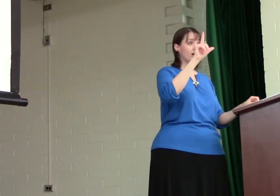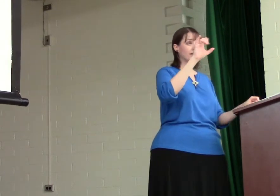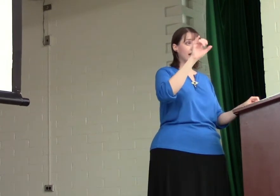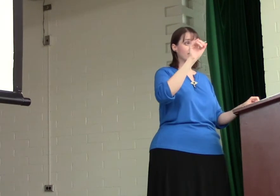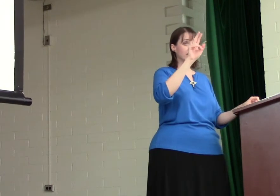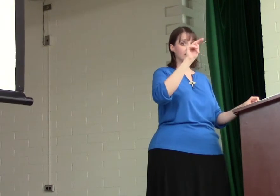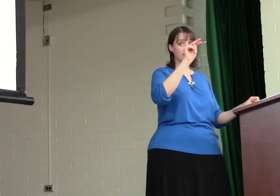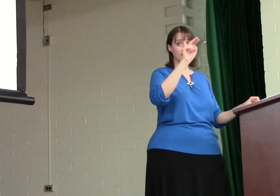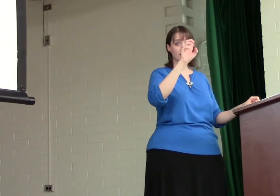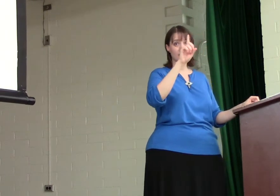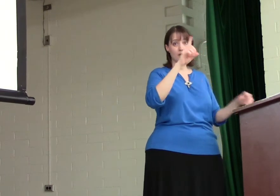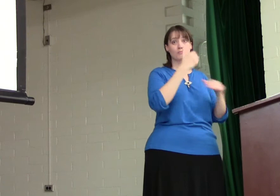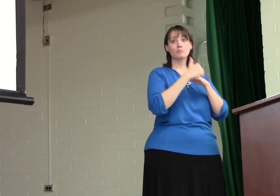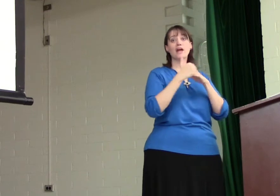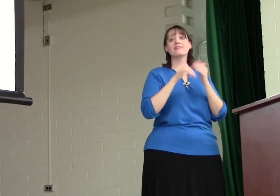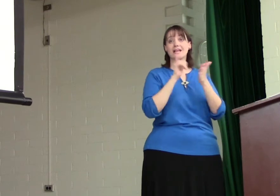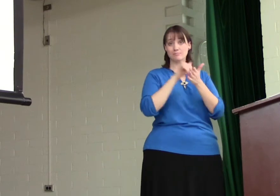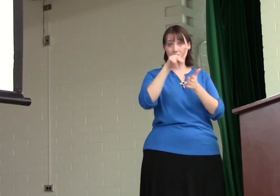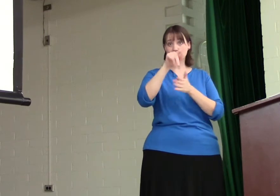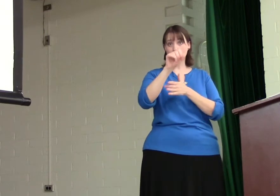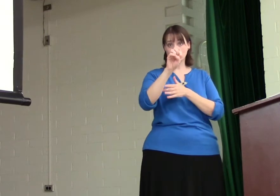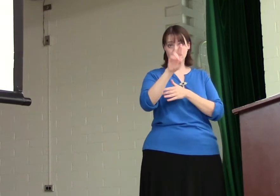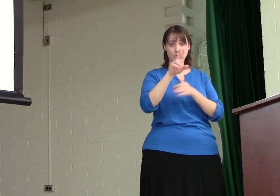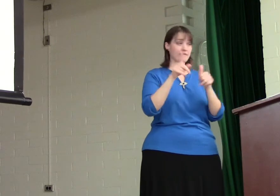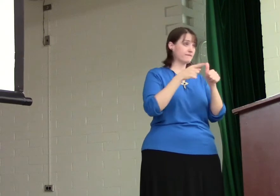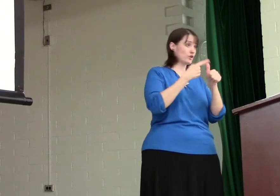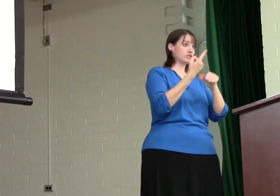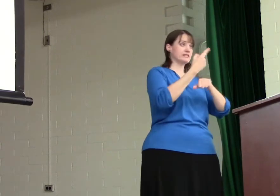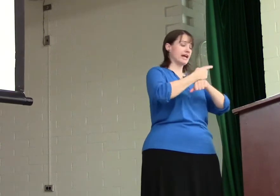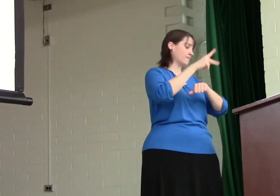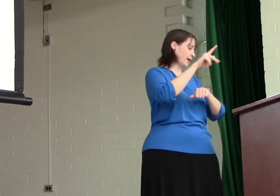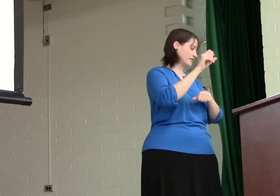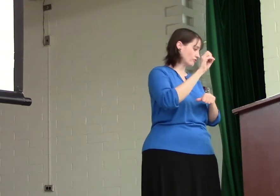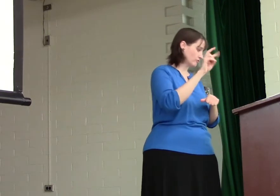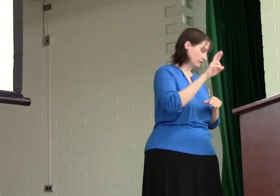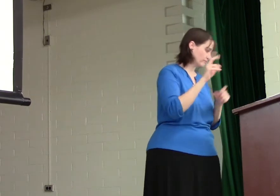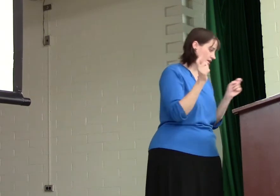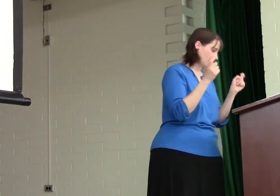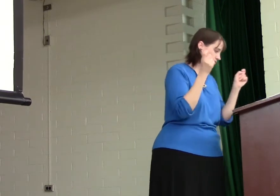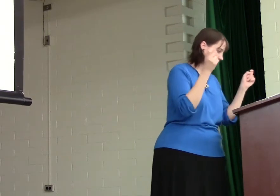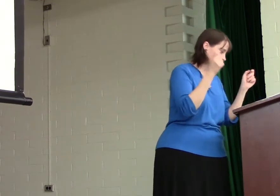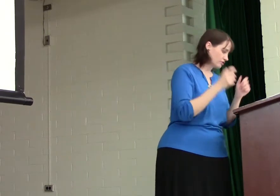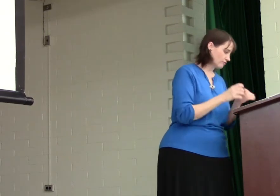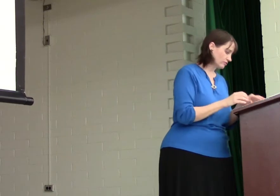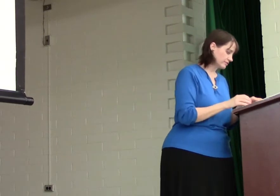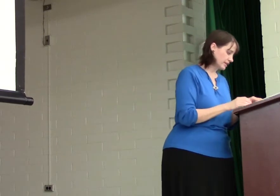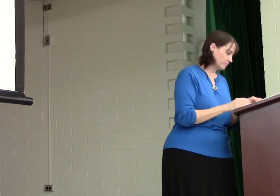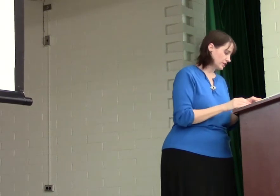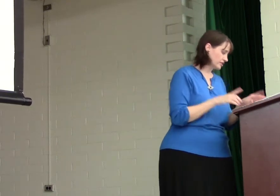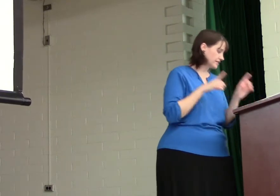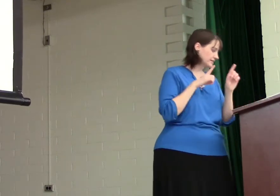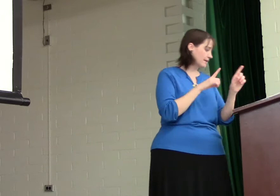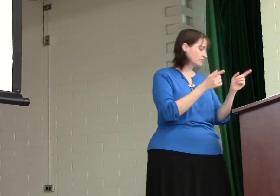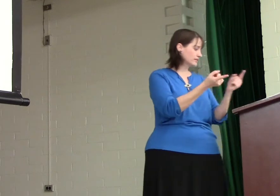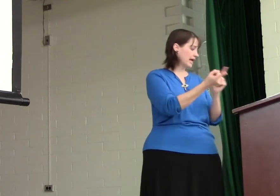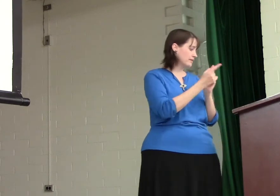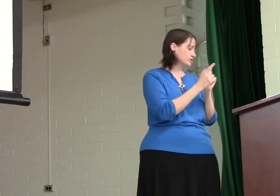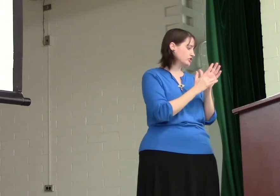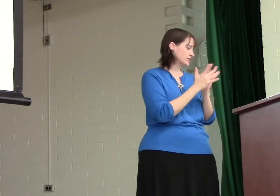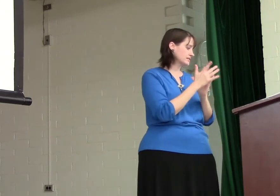unleavened bread. That's Passover. On the first day of Passover, of the Passover celebration, the disciples came to Jesus